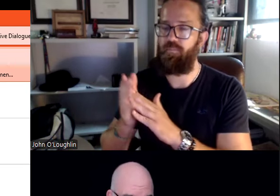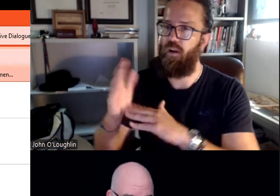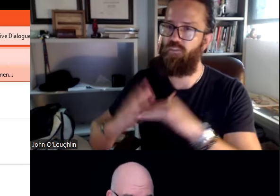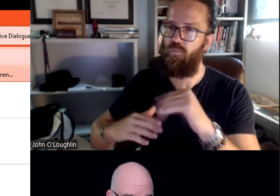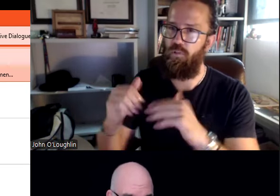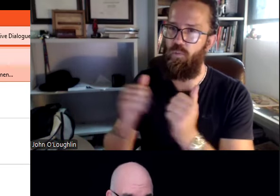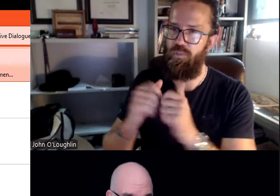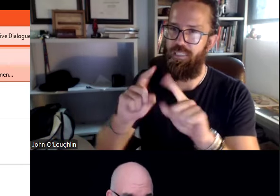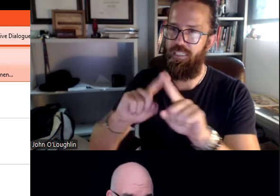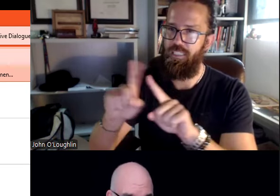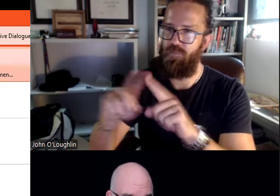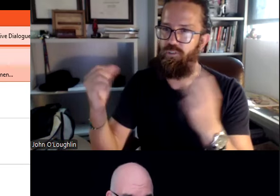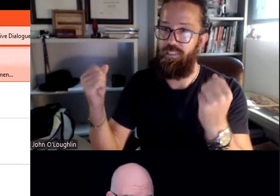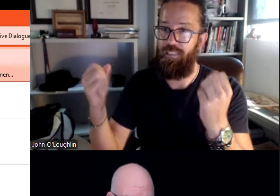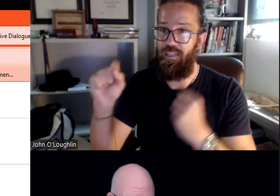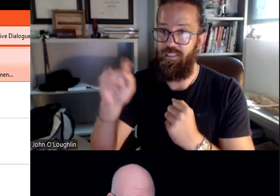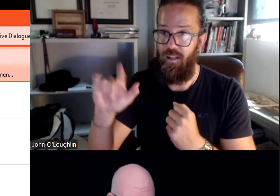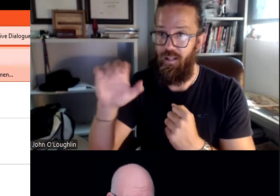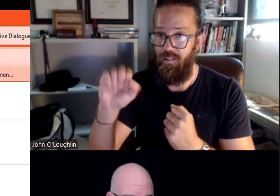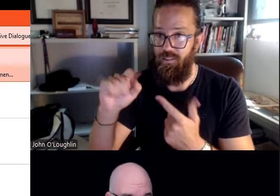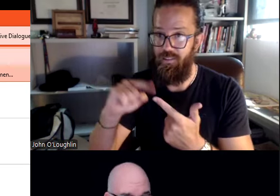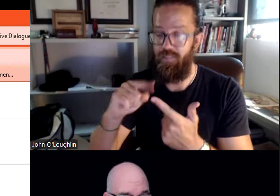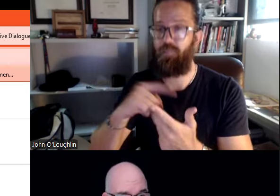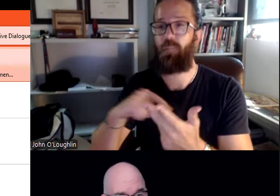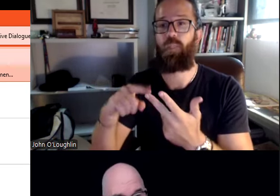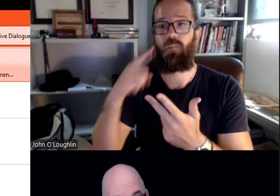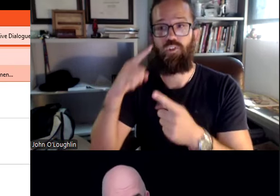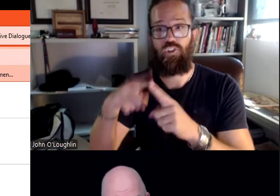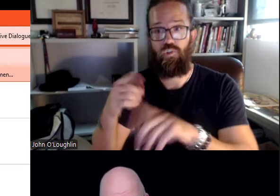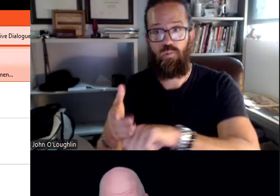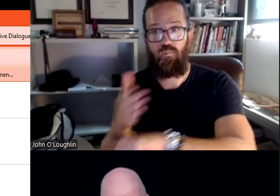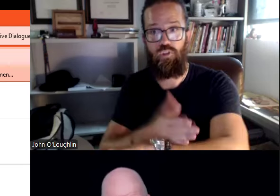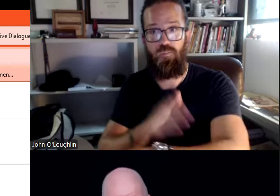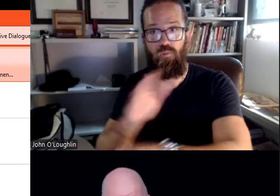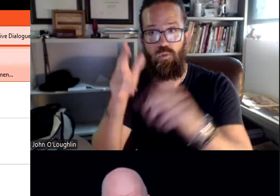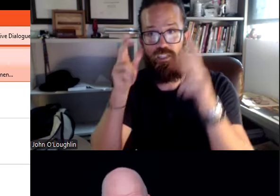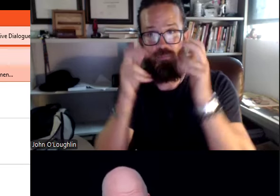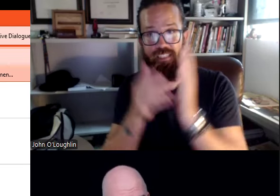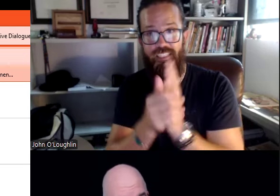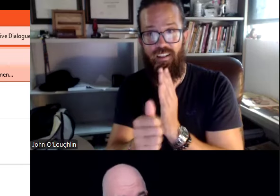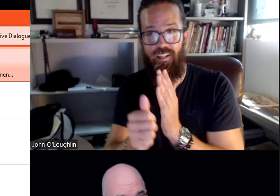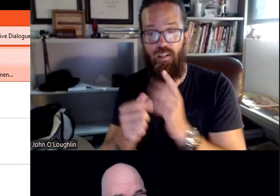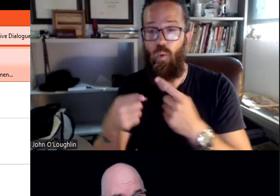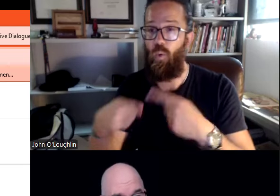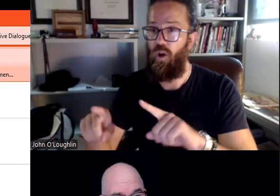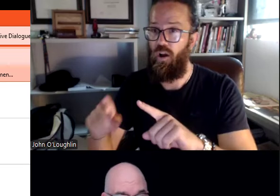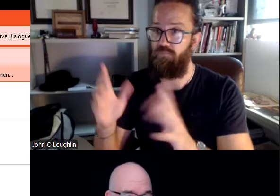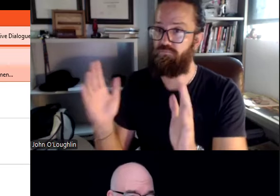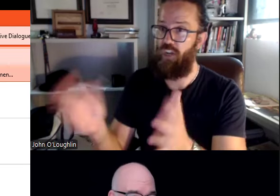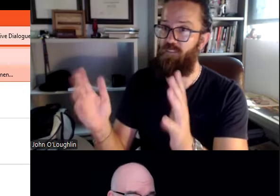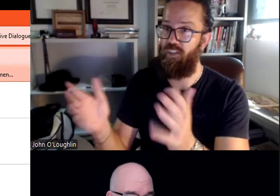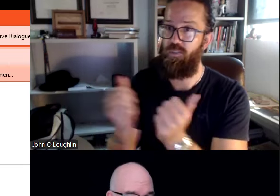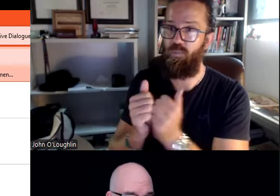And to become comfortable with different signing styles. And this is a way to